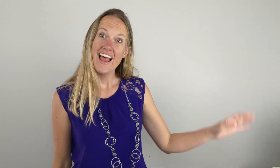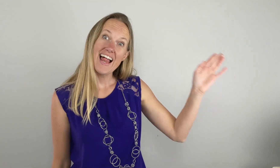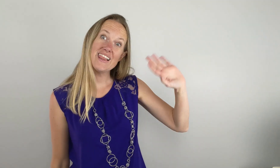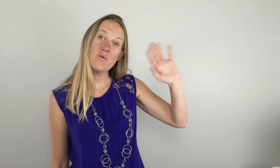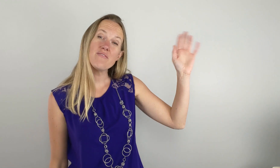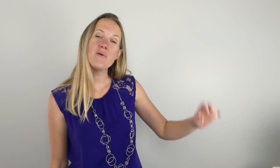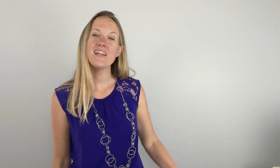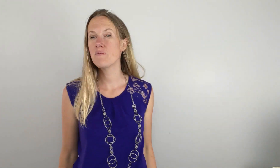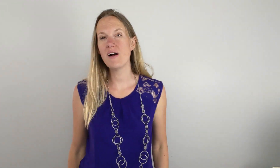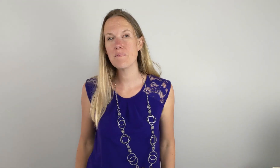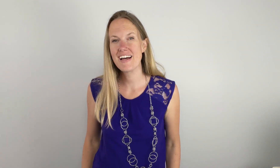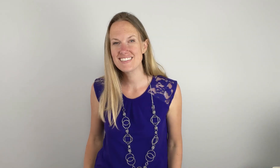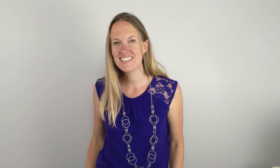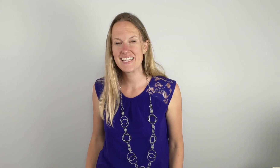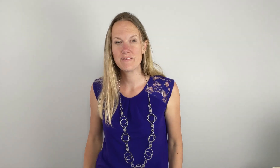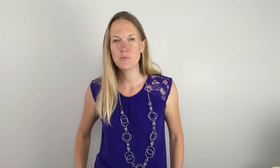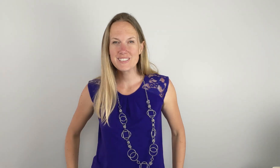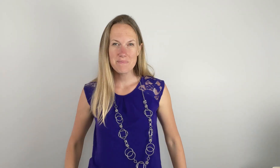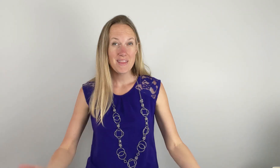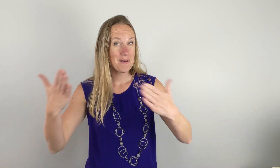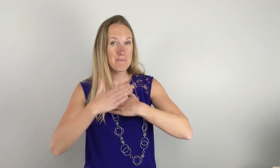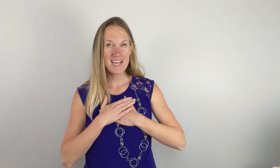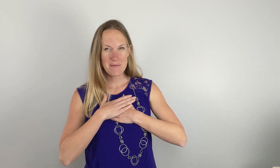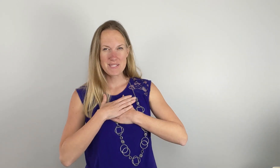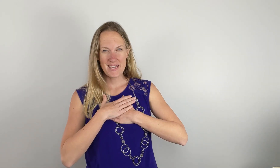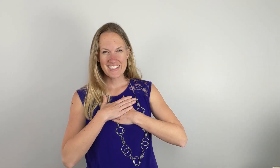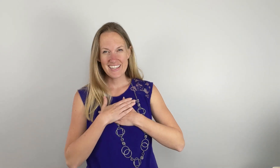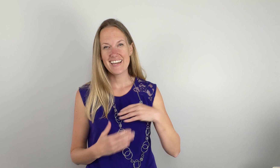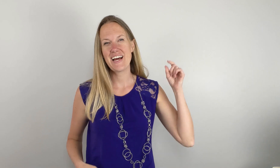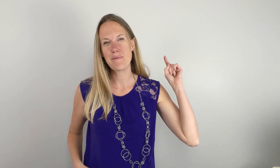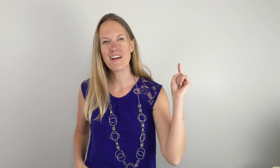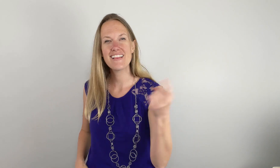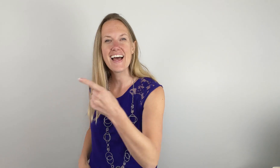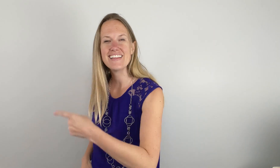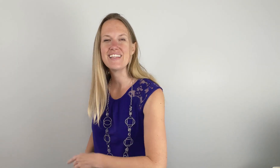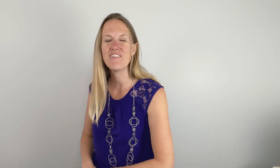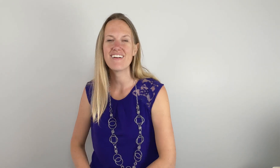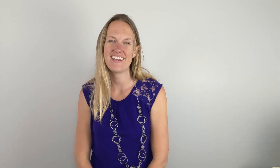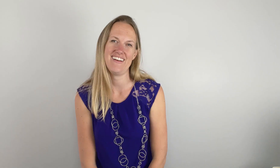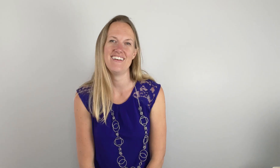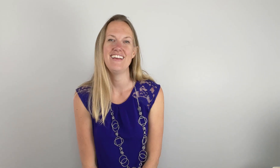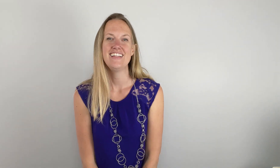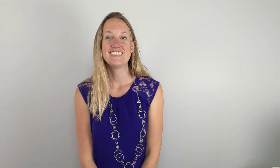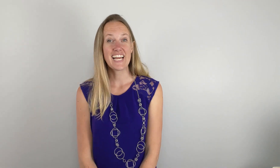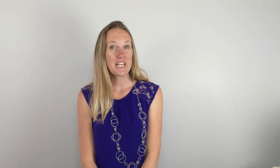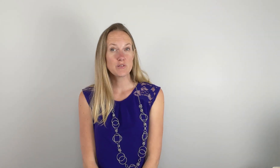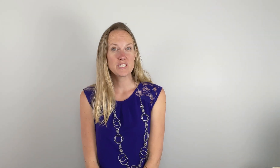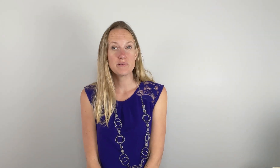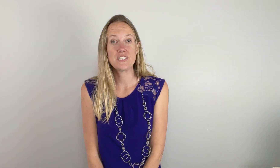Hello everyone and welcome back to Sign Language Worship. My name is Mandy and I am glad that you are here. Sign Language Worship is a